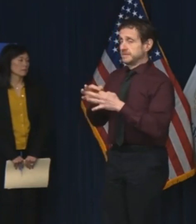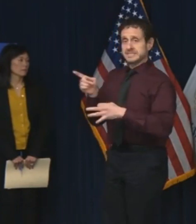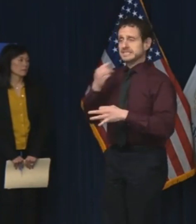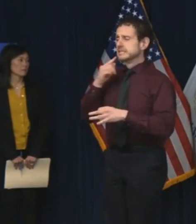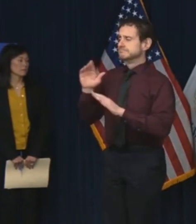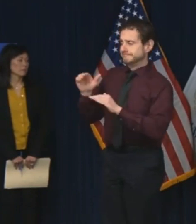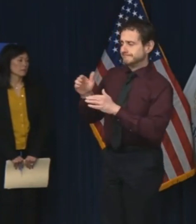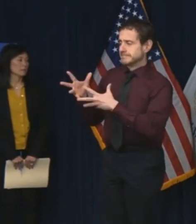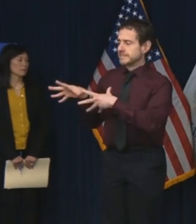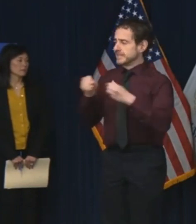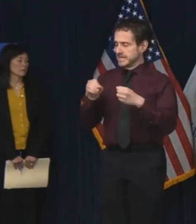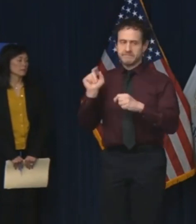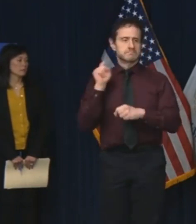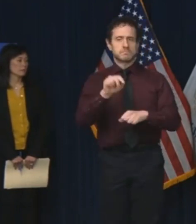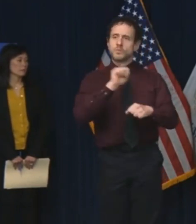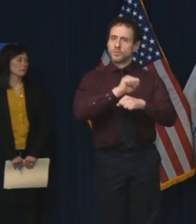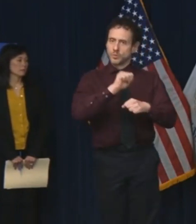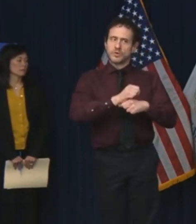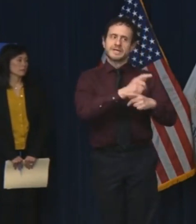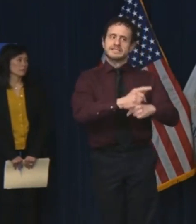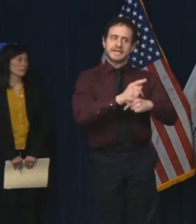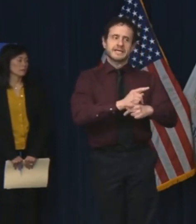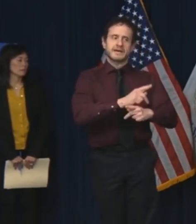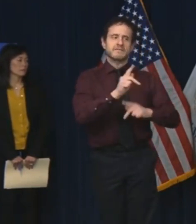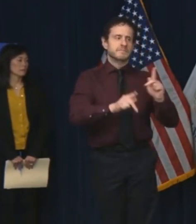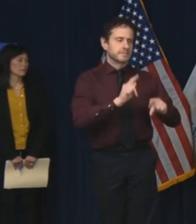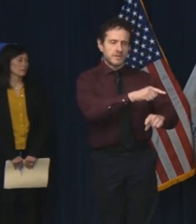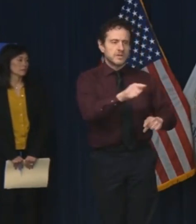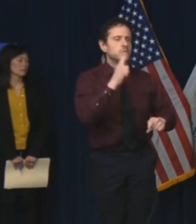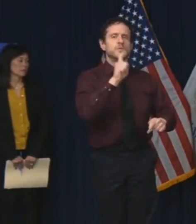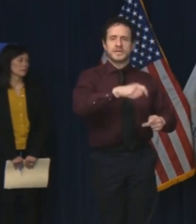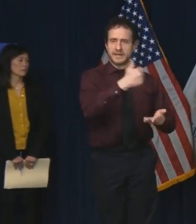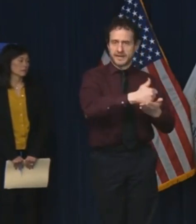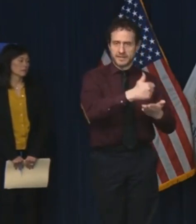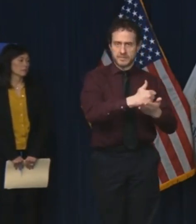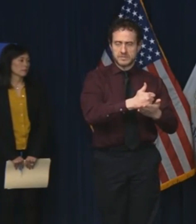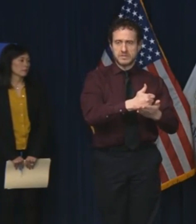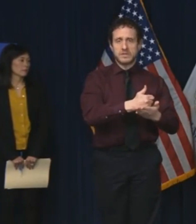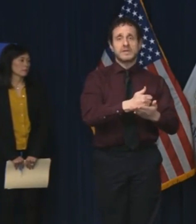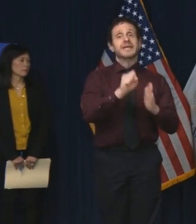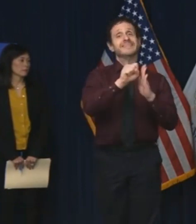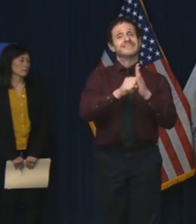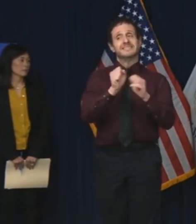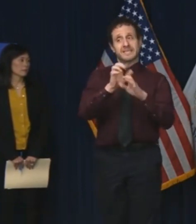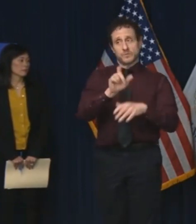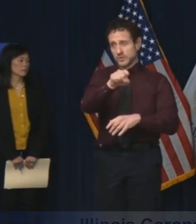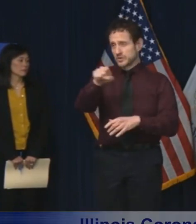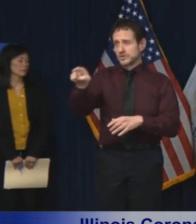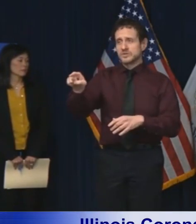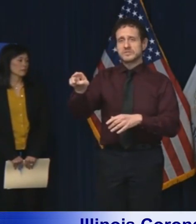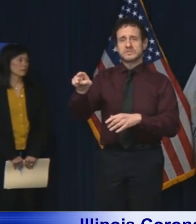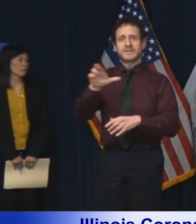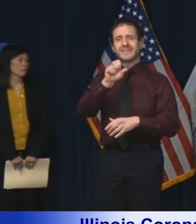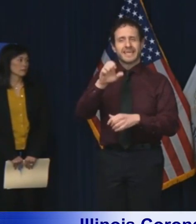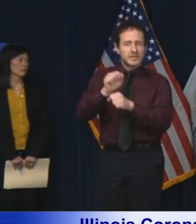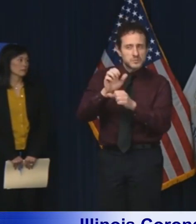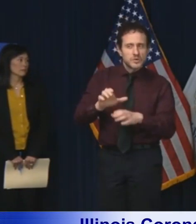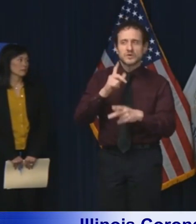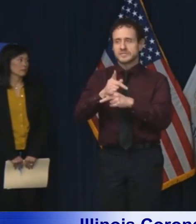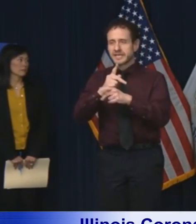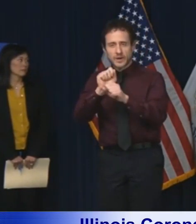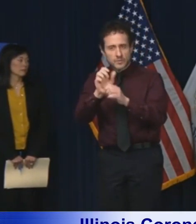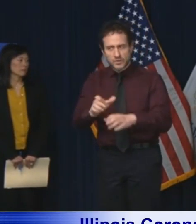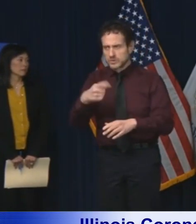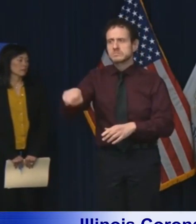some of our most vulnerable residents. They, too, are heroes. In just a moment, I'll have each of our